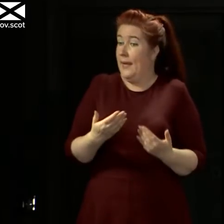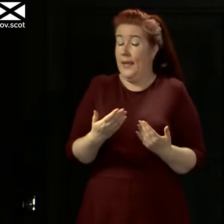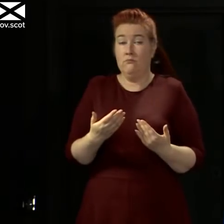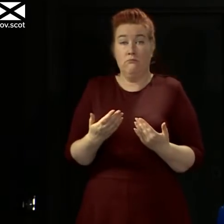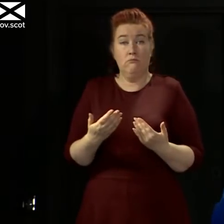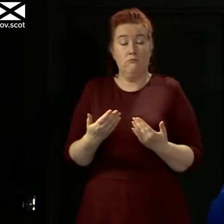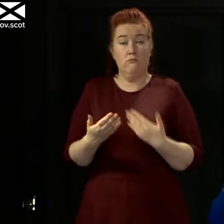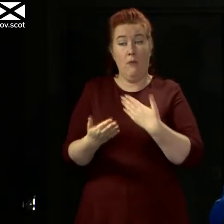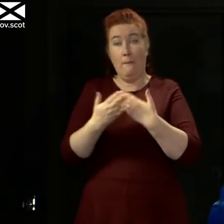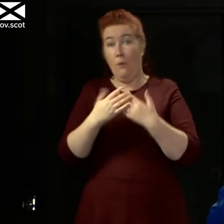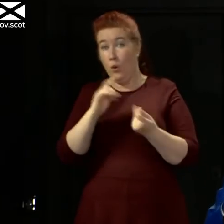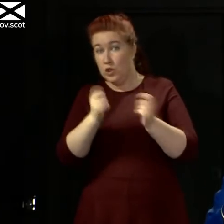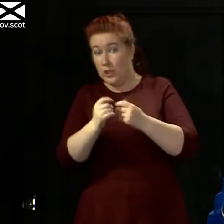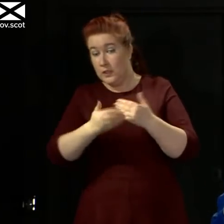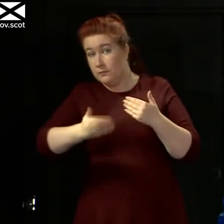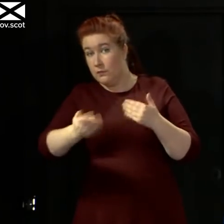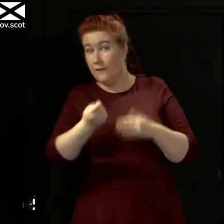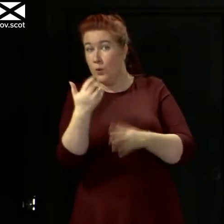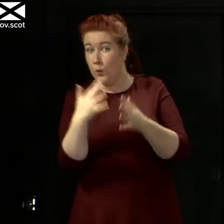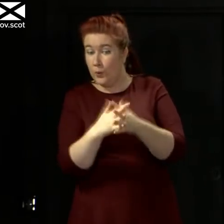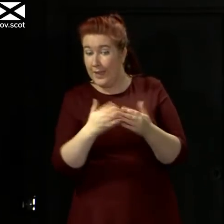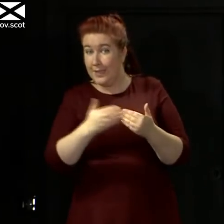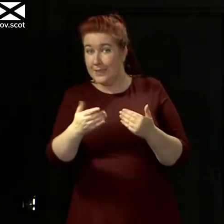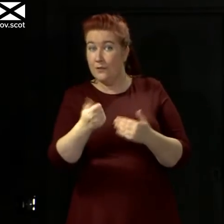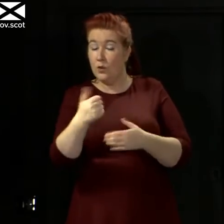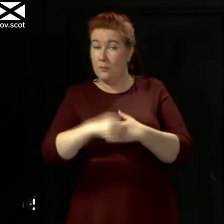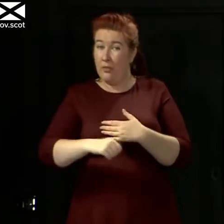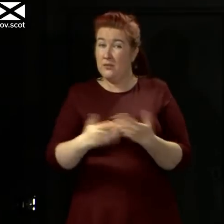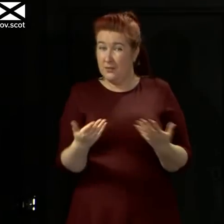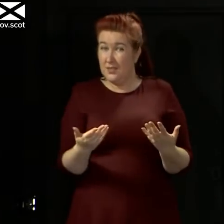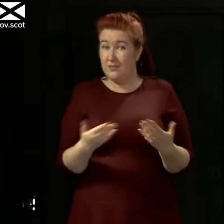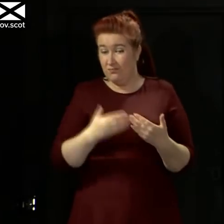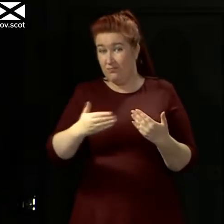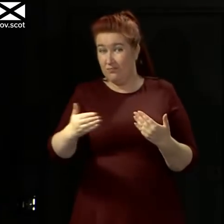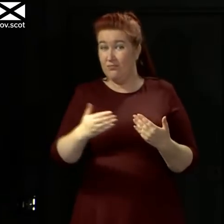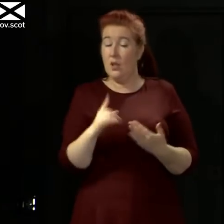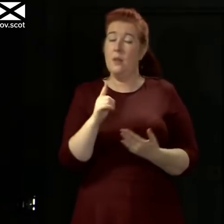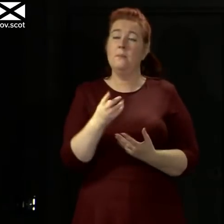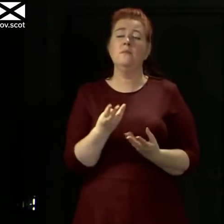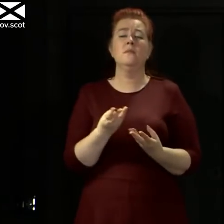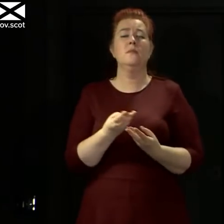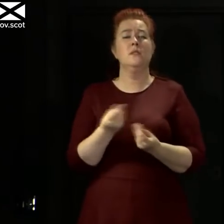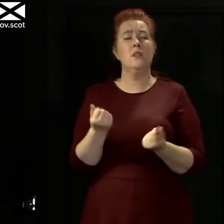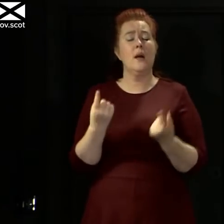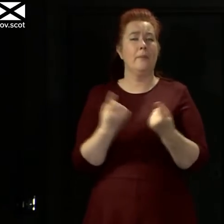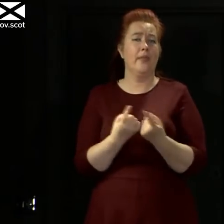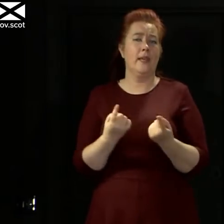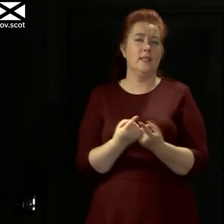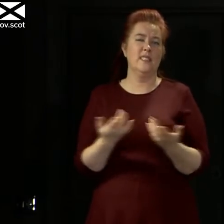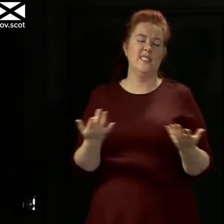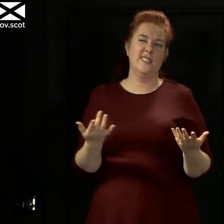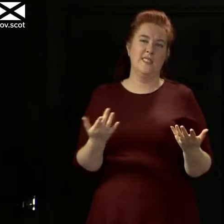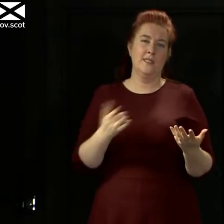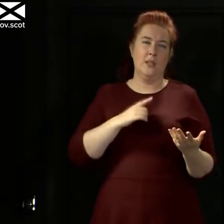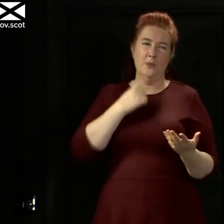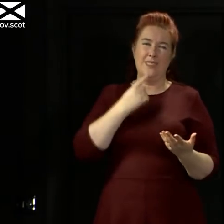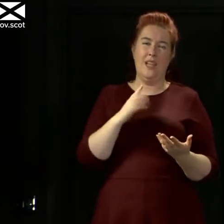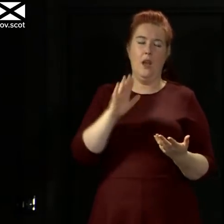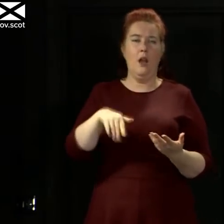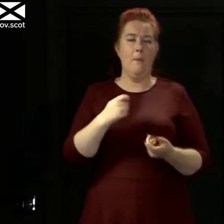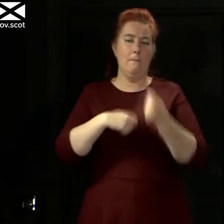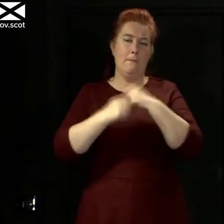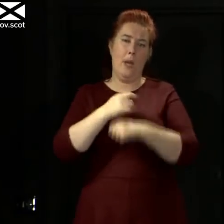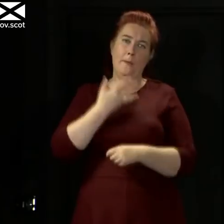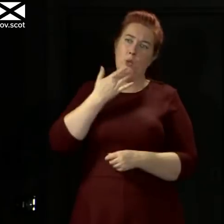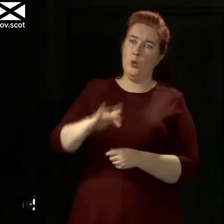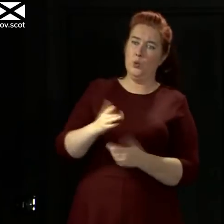weeks and months to come, but there are some things, and this is where, I suppose, saying to people to get used to some